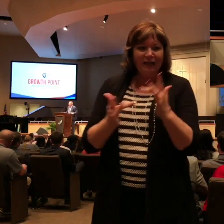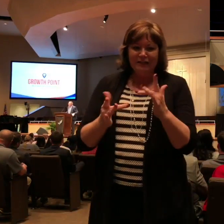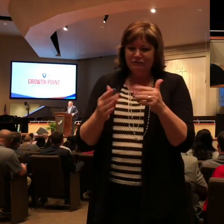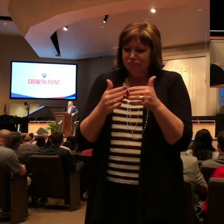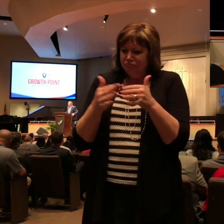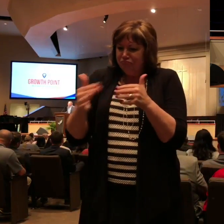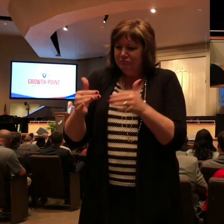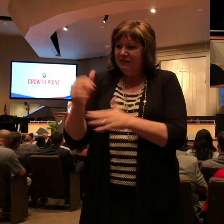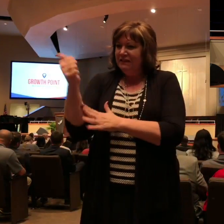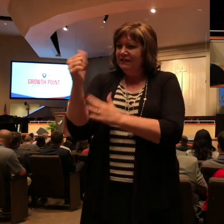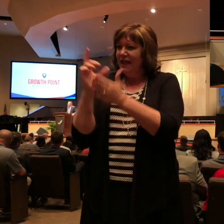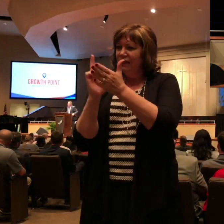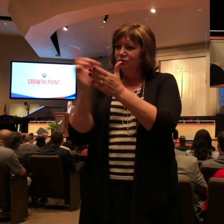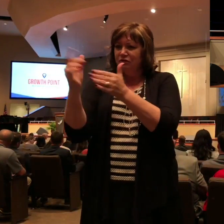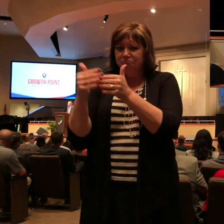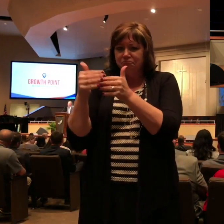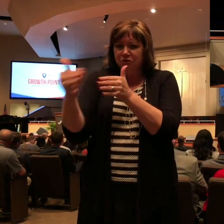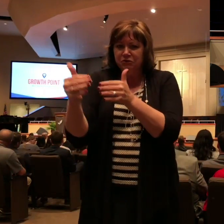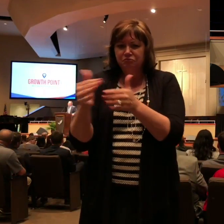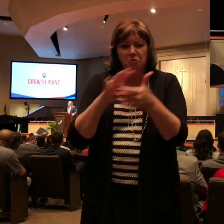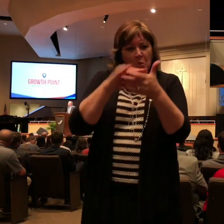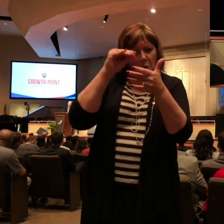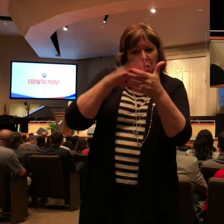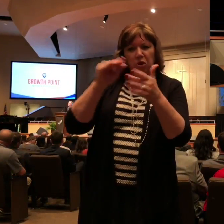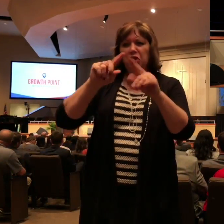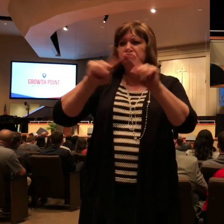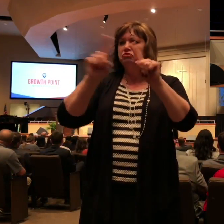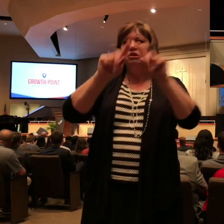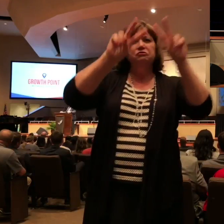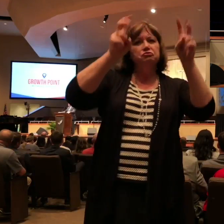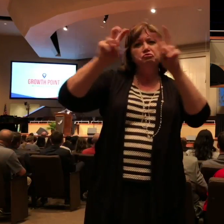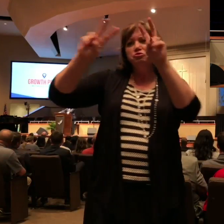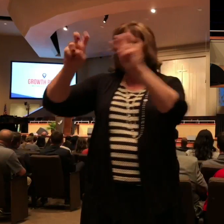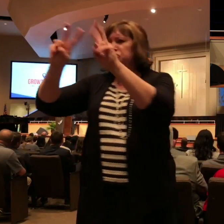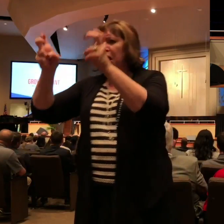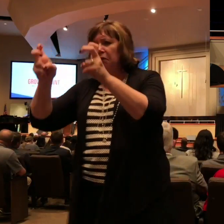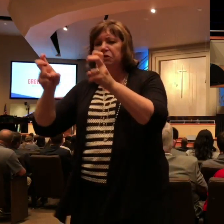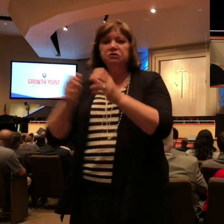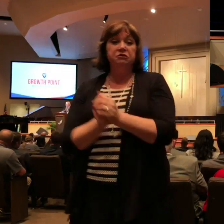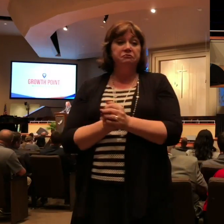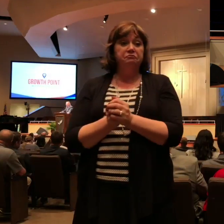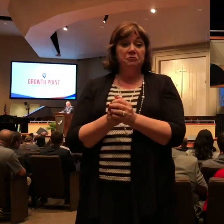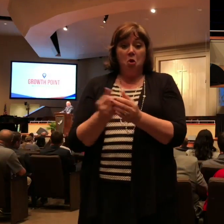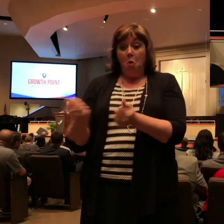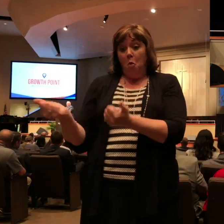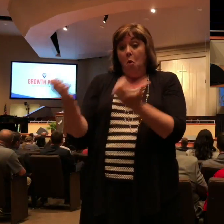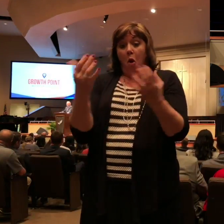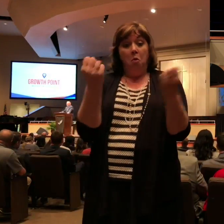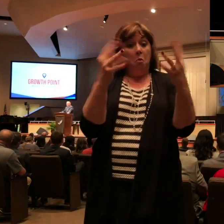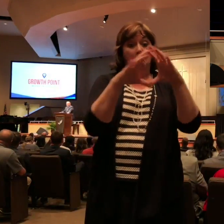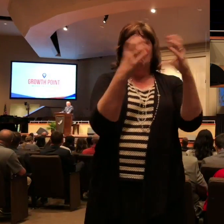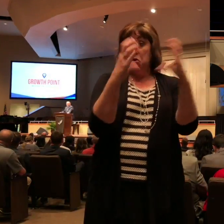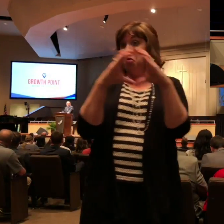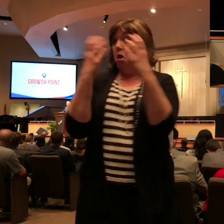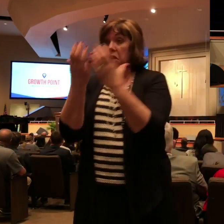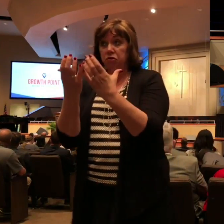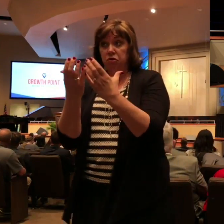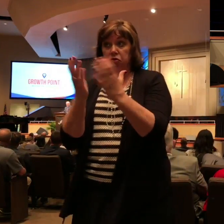10 weeks as we're in various topics around the campus and in here, as Pastor mentioned, talking about a journey of